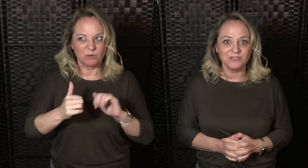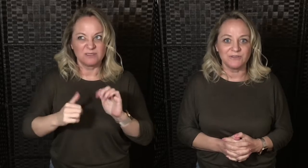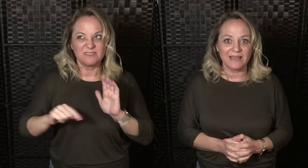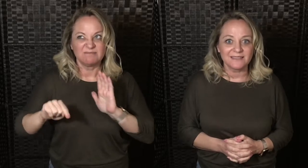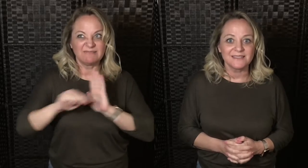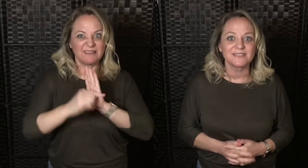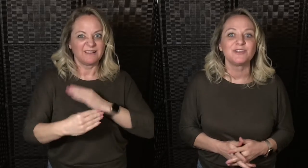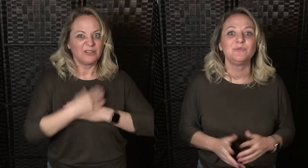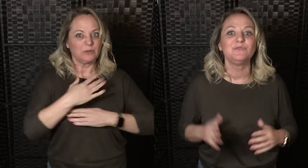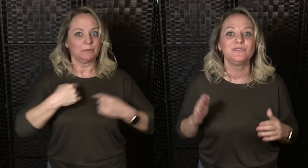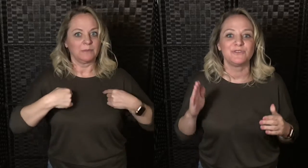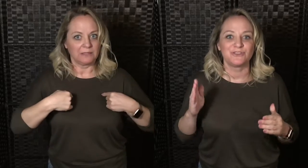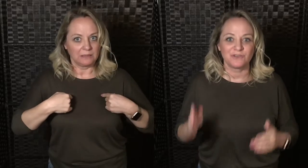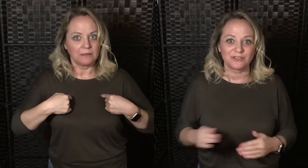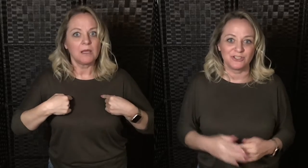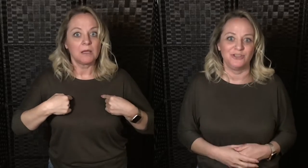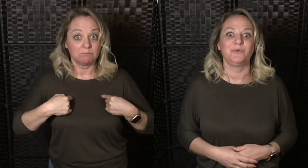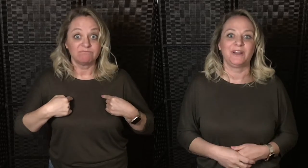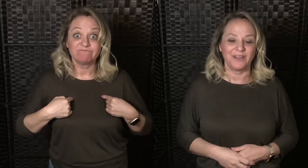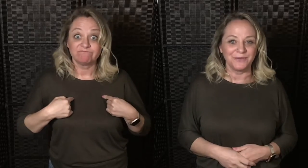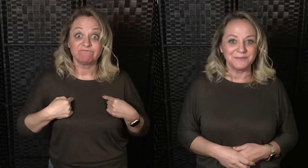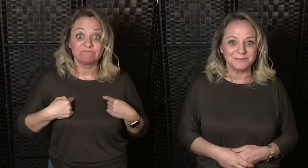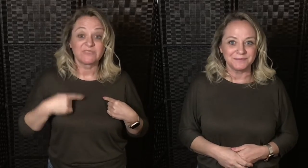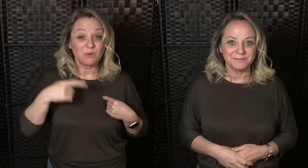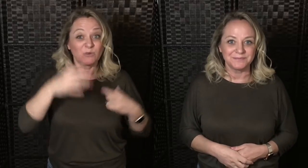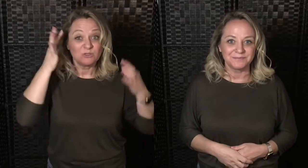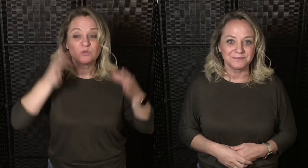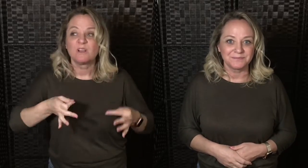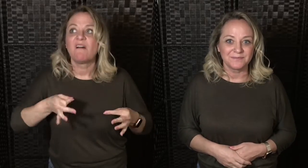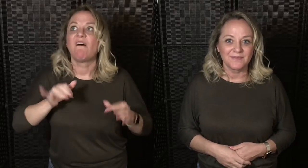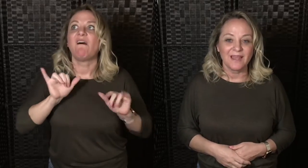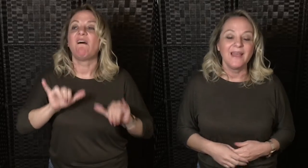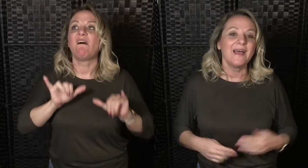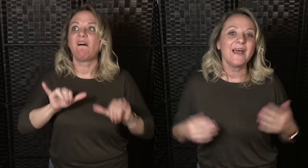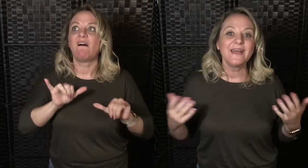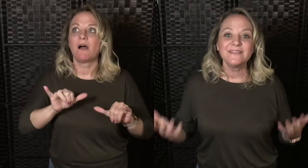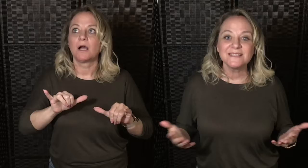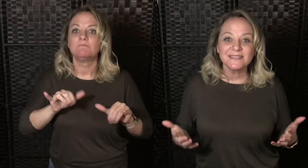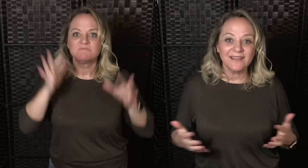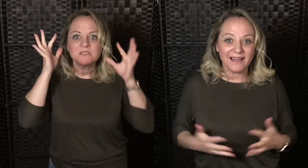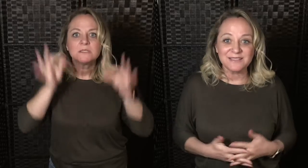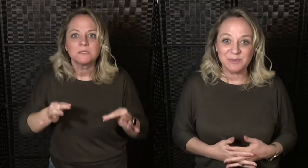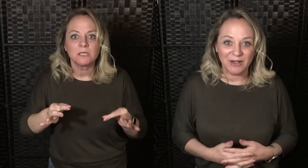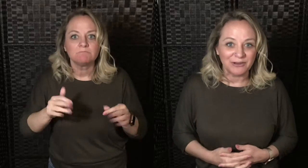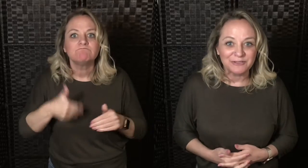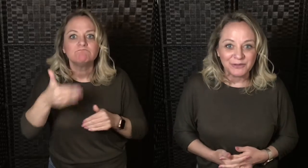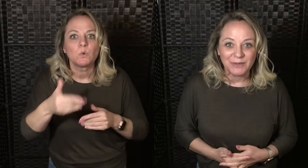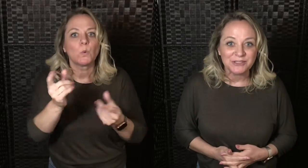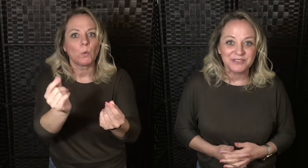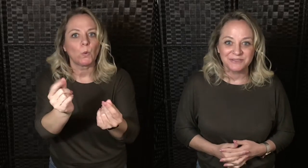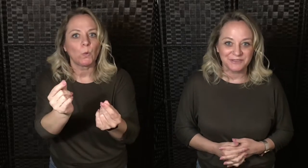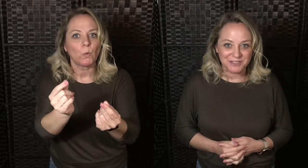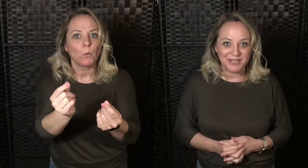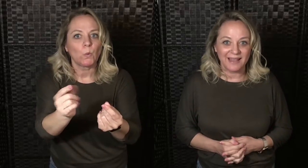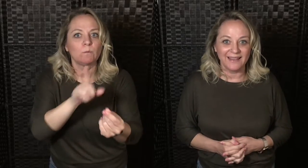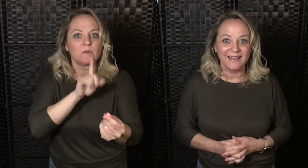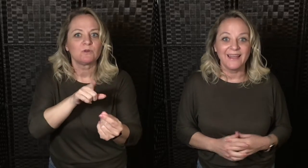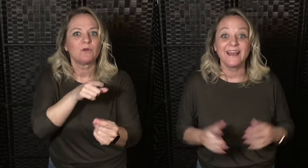do next that's going to move you in the direction you want to go. And this last powerful question for today, and I